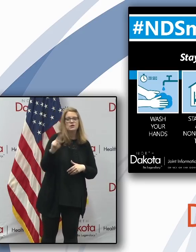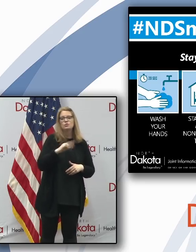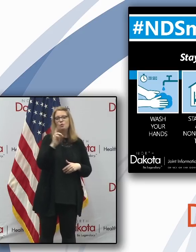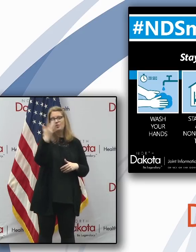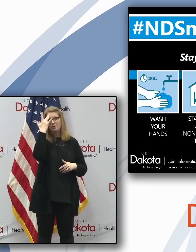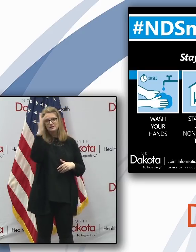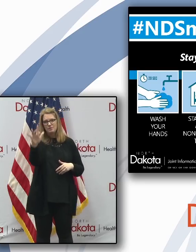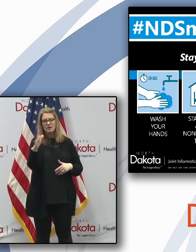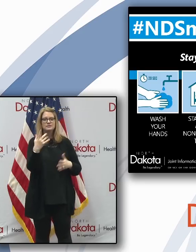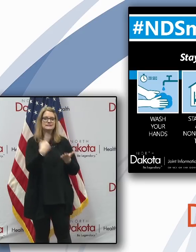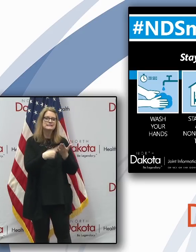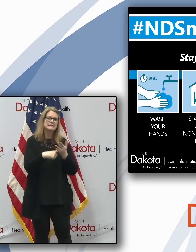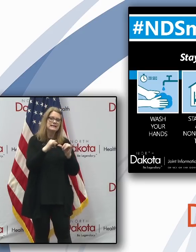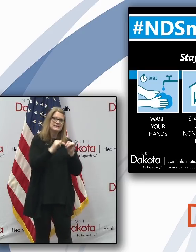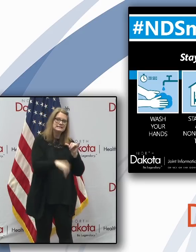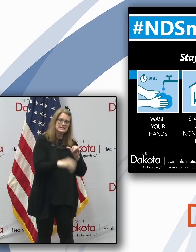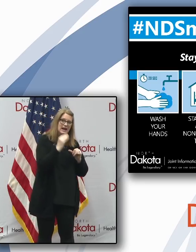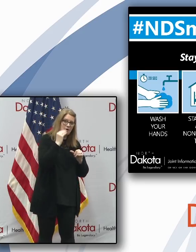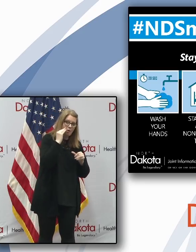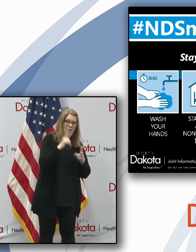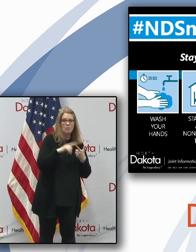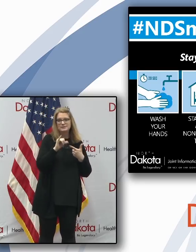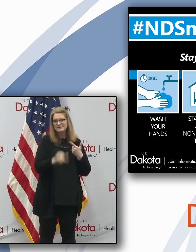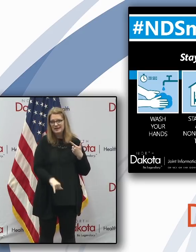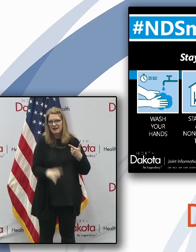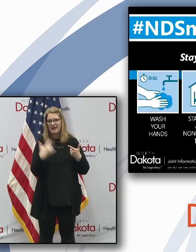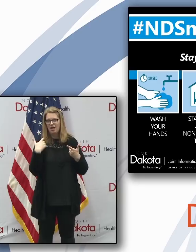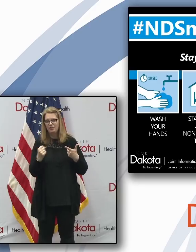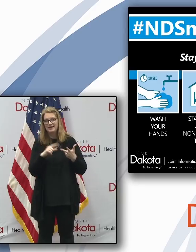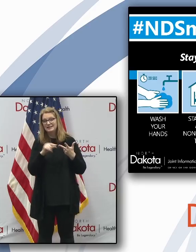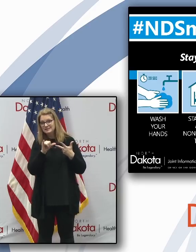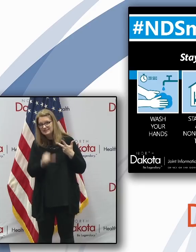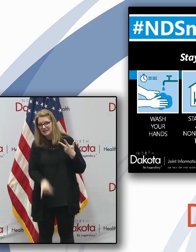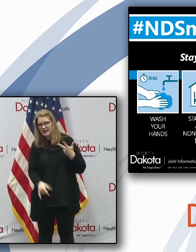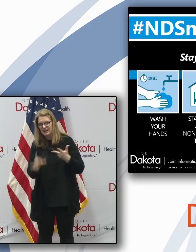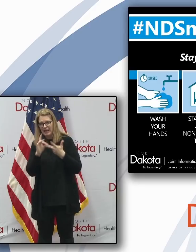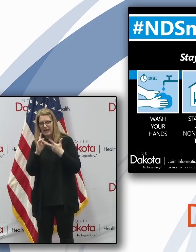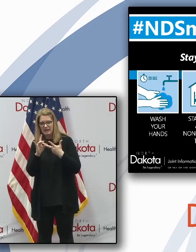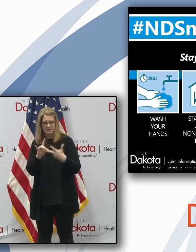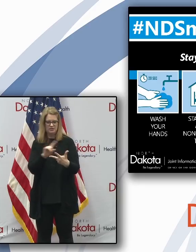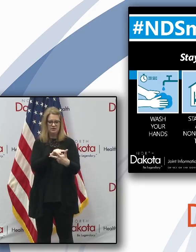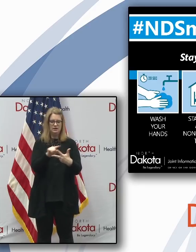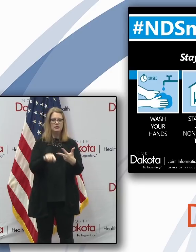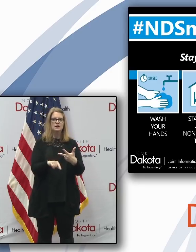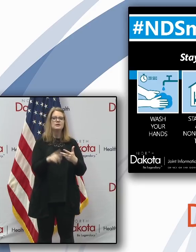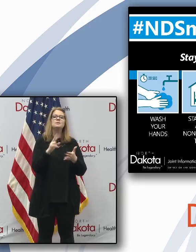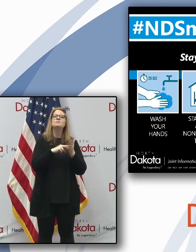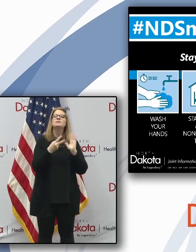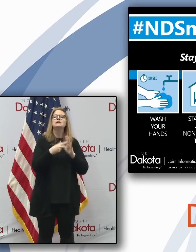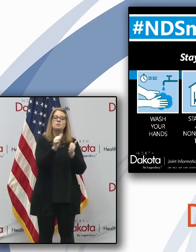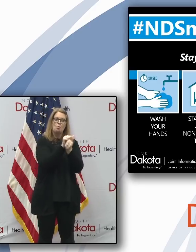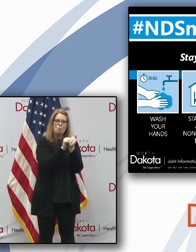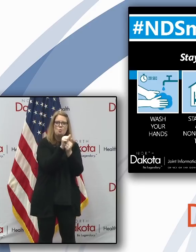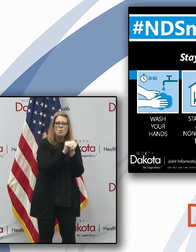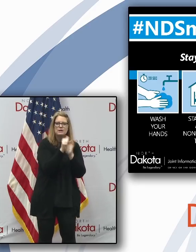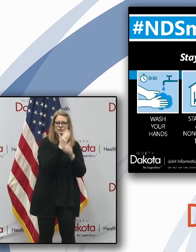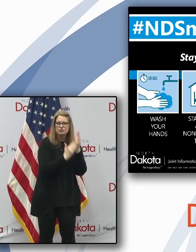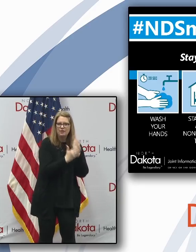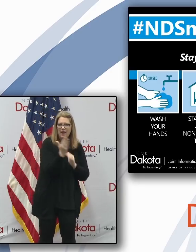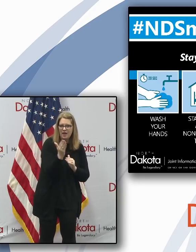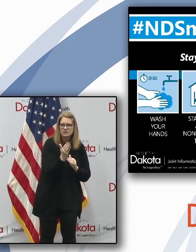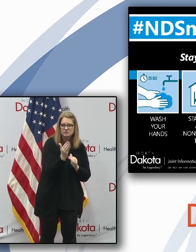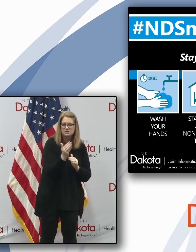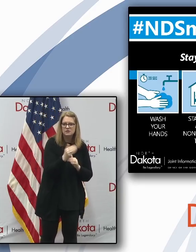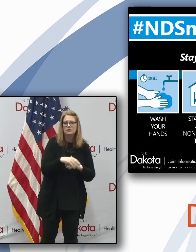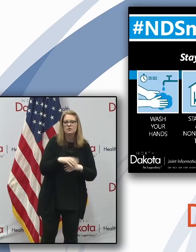Dakota Smart, we talk about staying home, staying healthy, and staying connected. And those basics include great hand hygiene. It includes